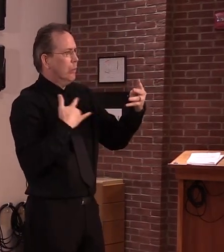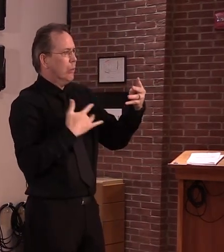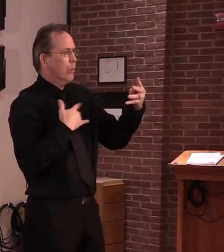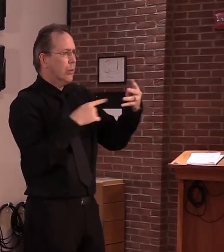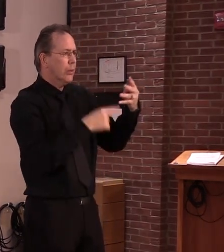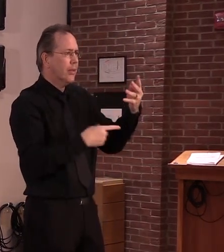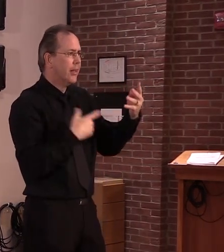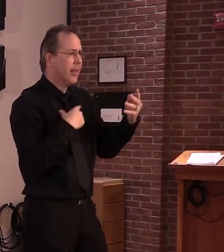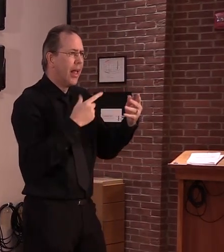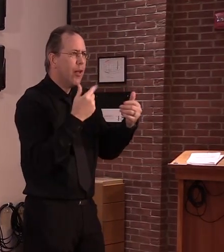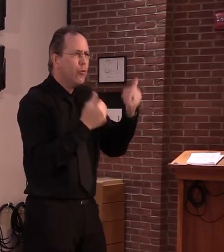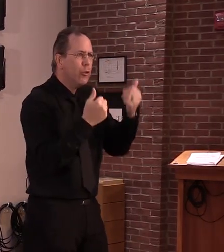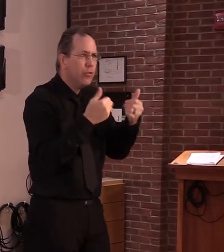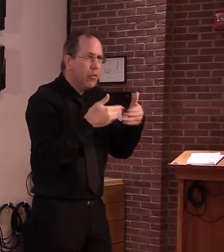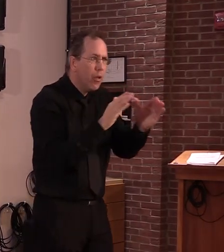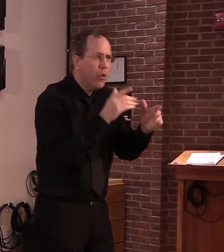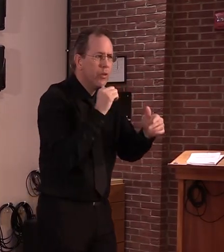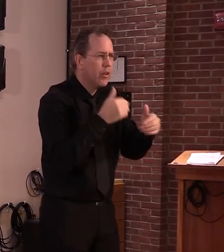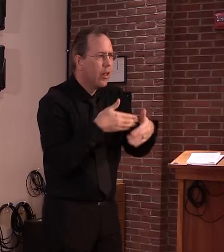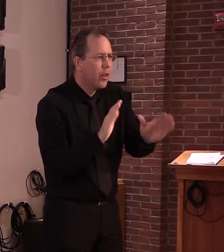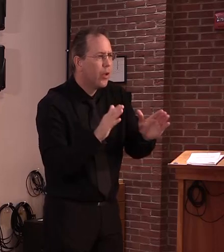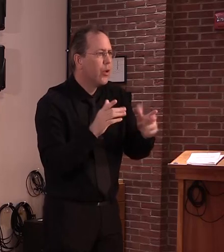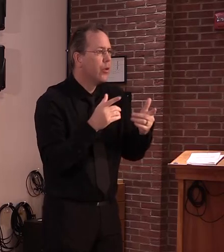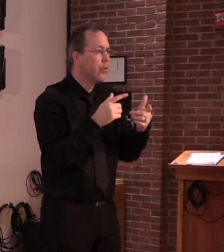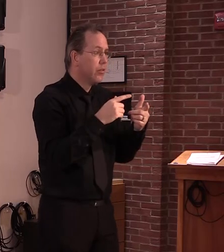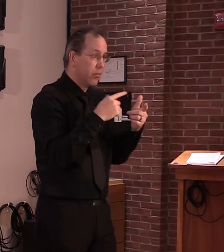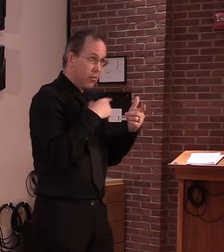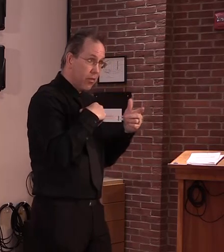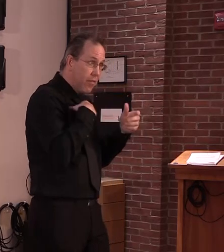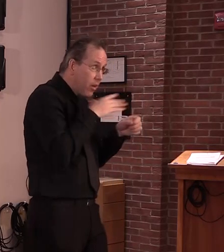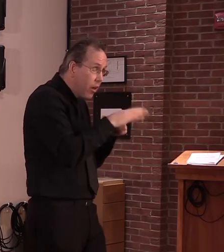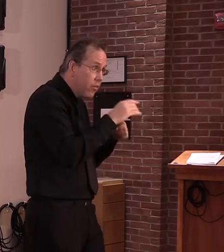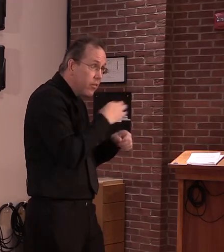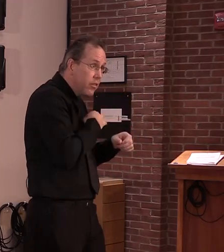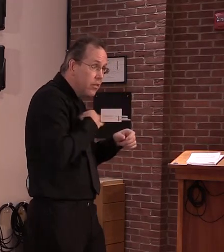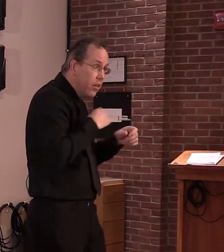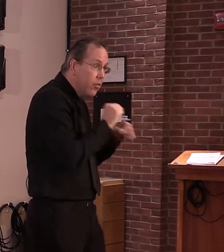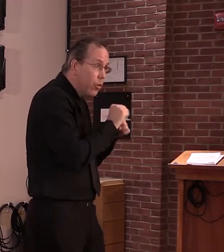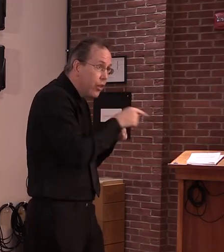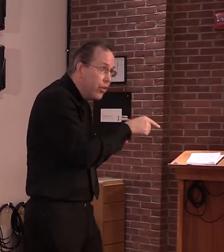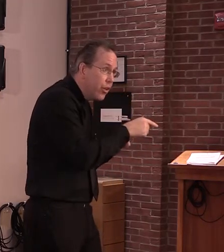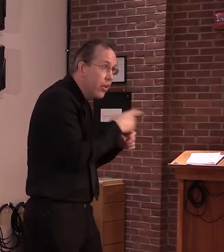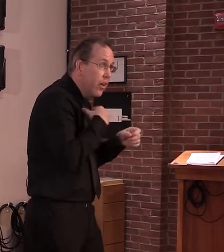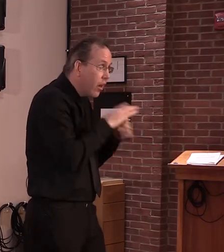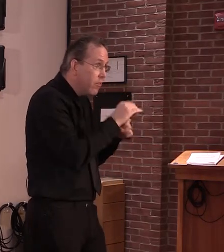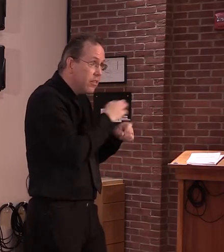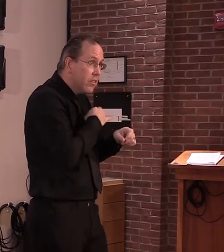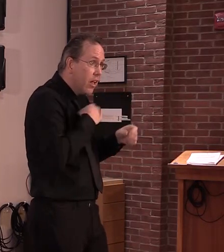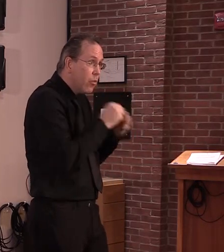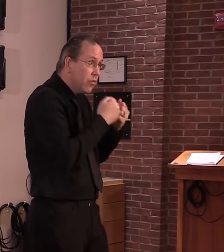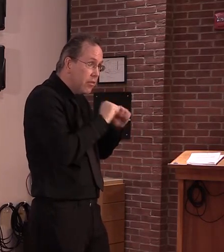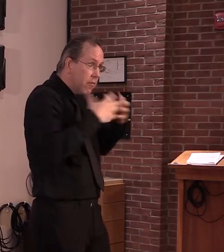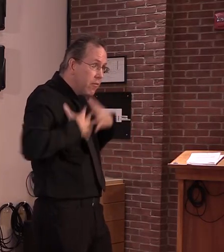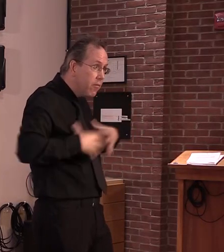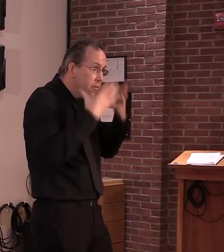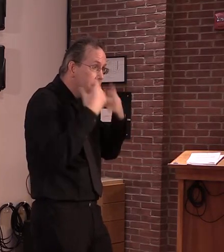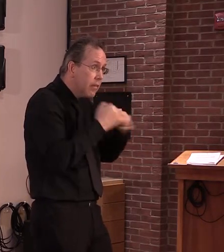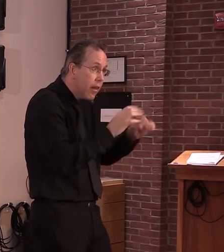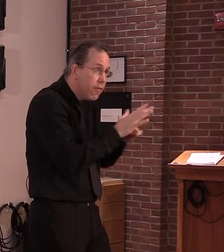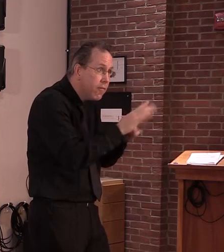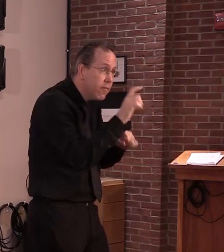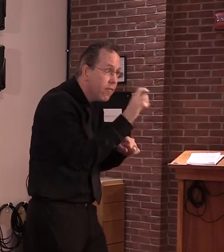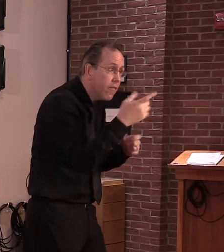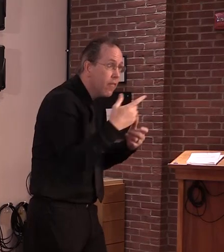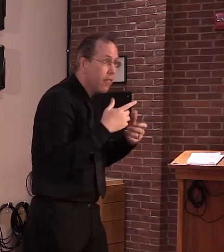includes PPE as we move forward on this. But they're going to have to make the